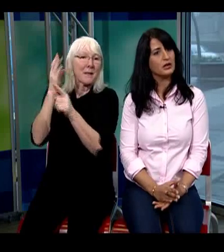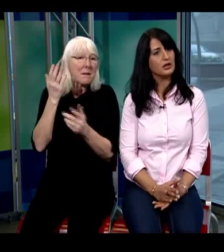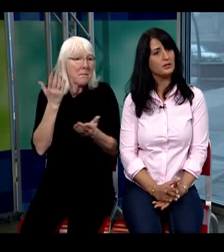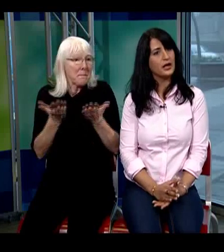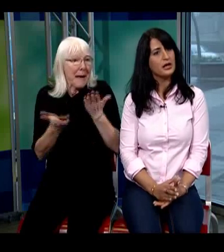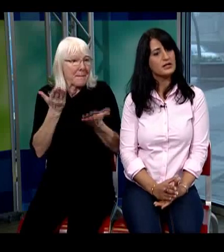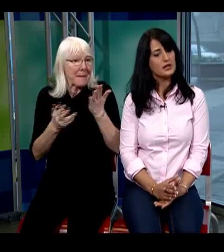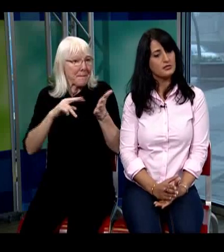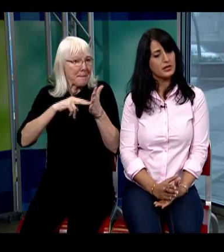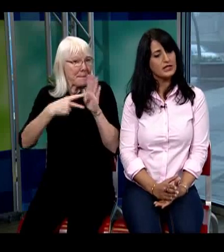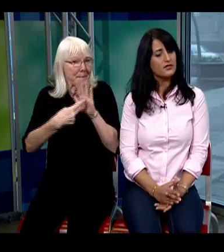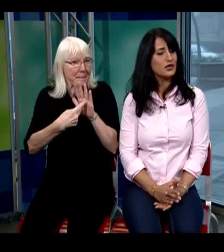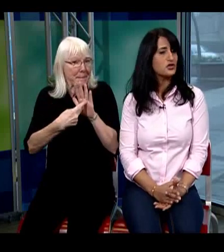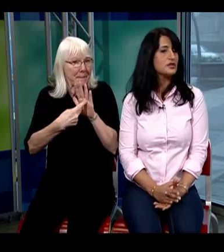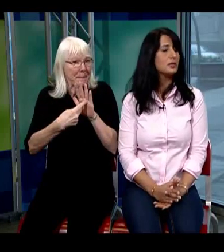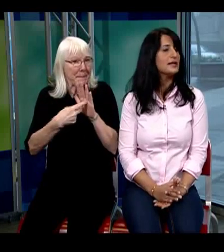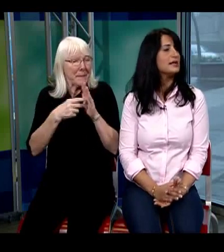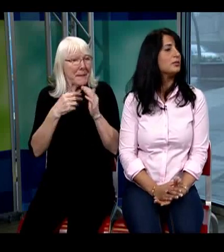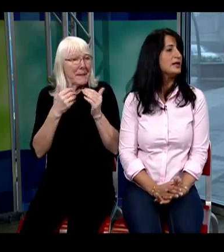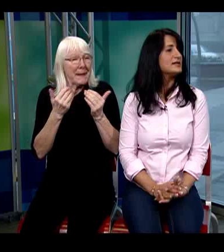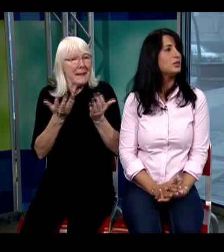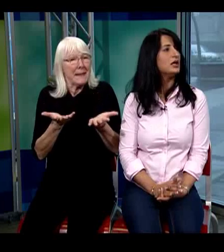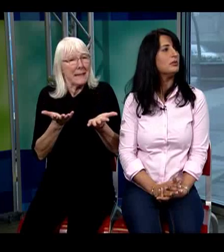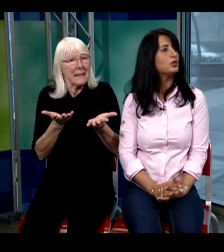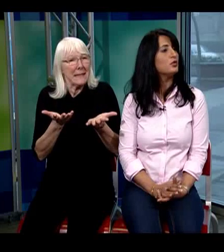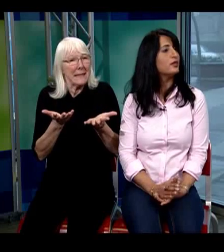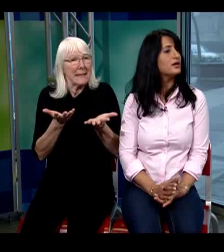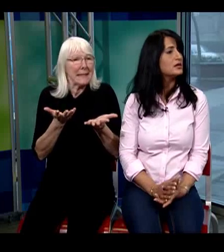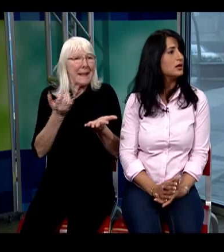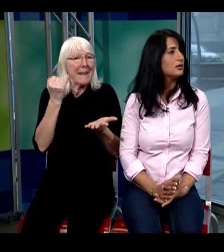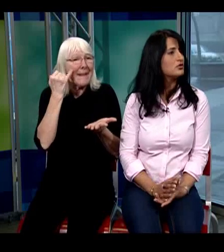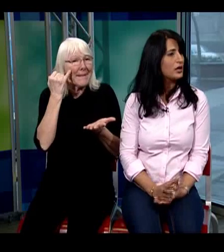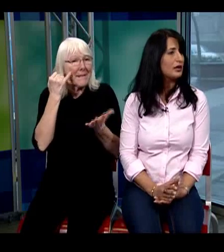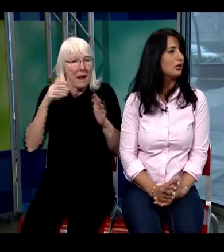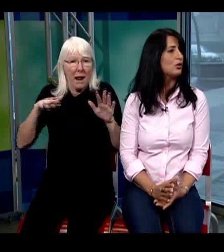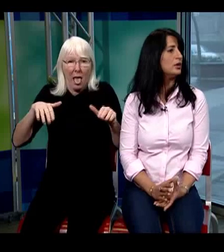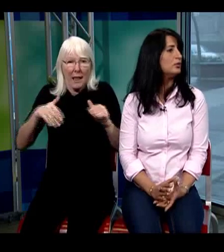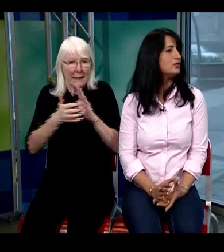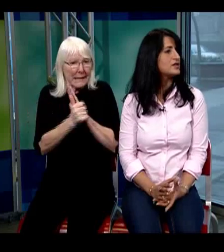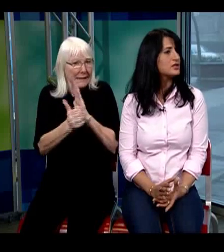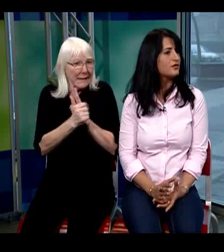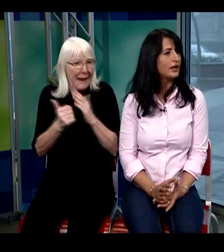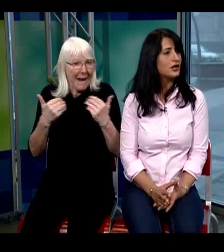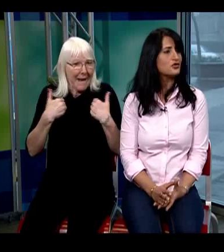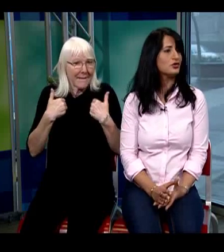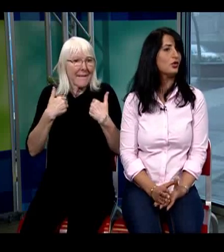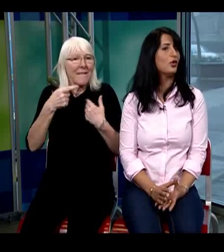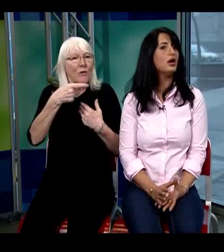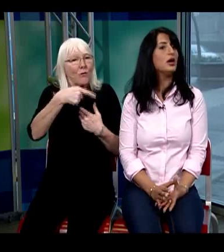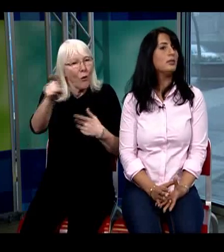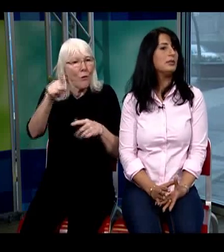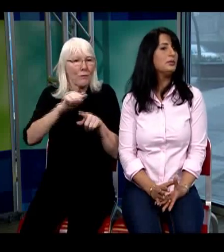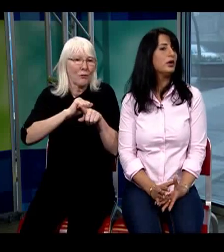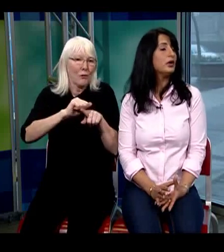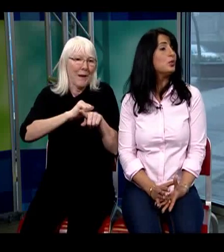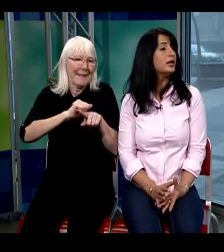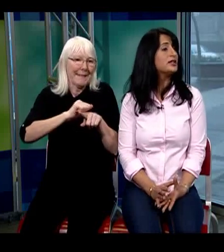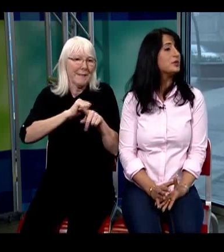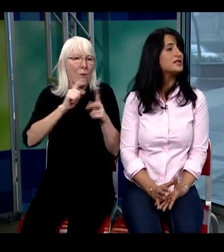of some interventions in place that means that we improve their training or improve the certification or maybe put in a work experience